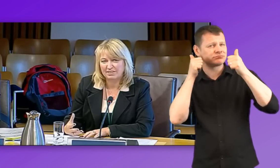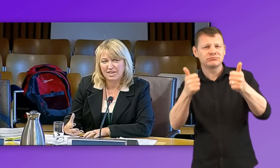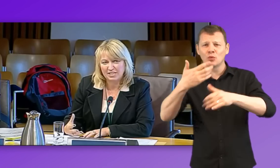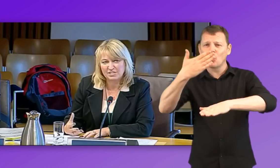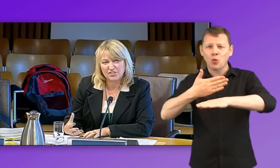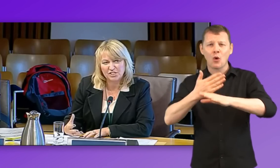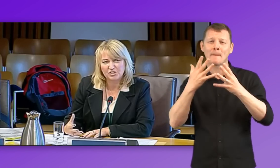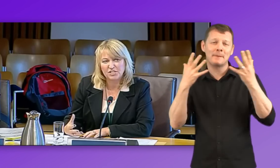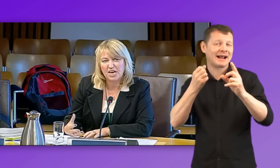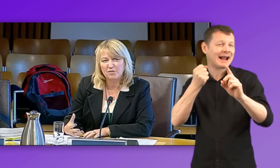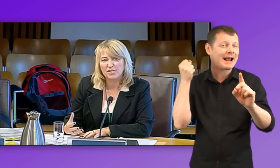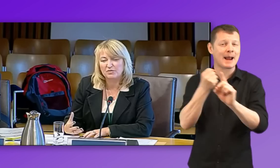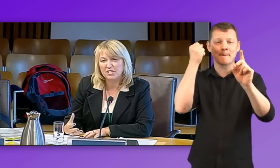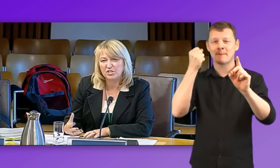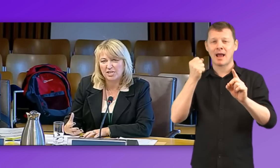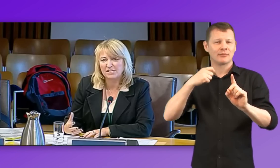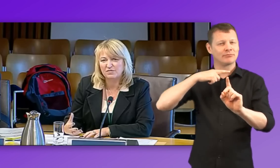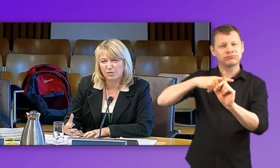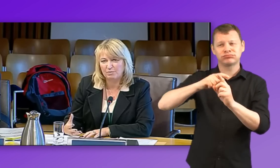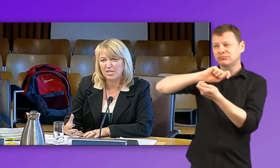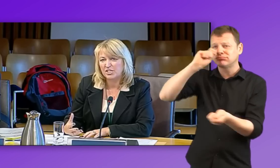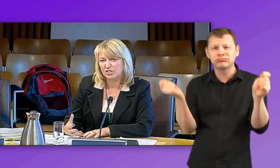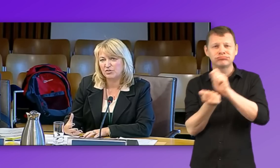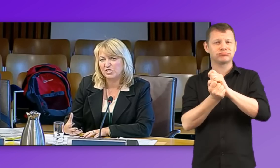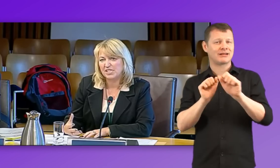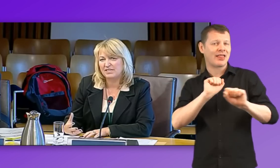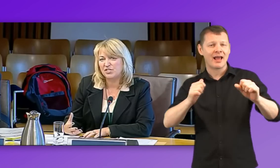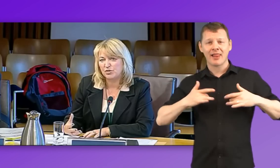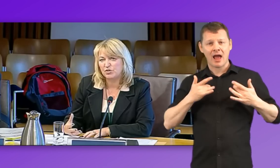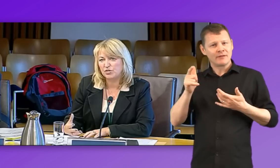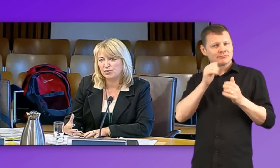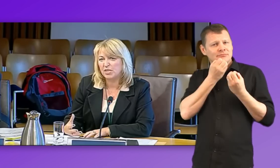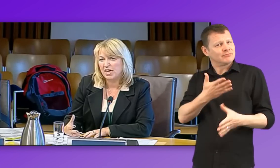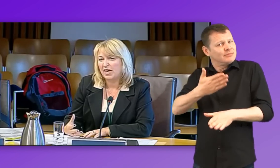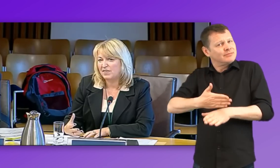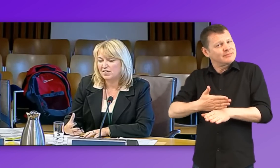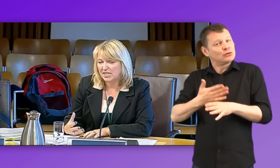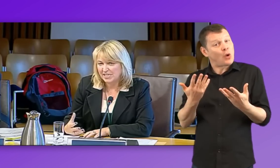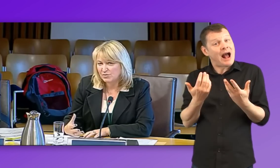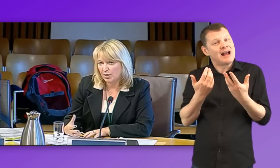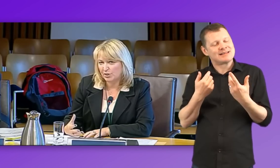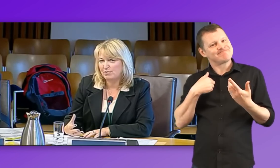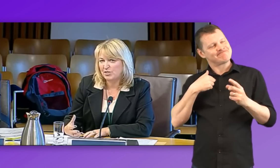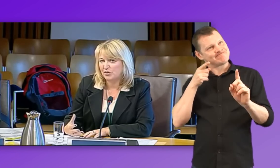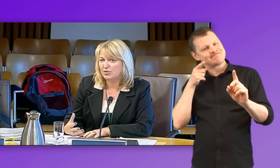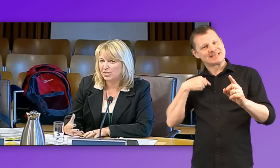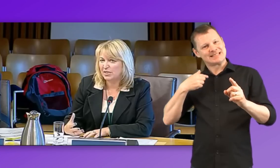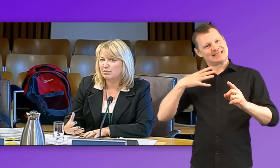that it has for children and how it can really transform children's lives too. So I think there is work to be done on really